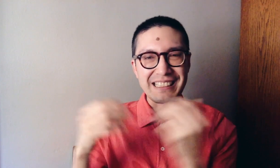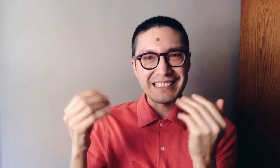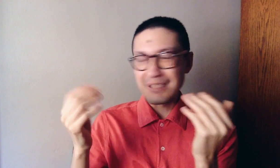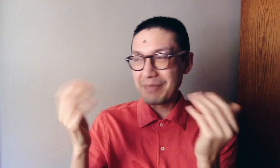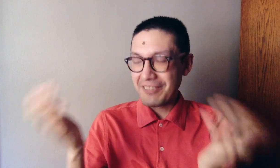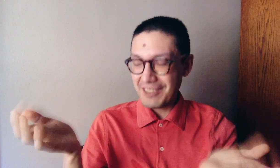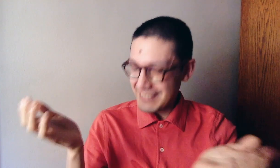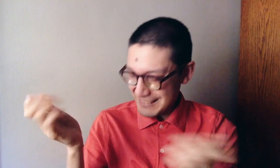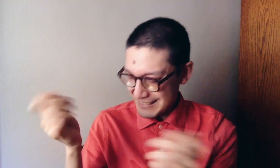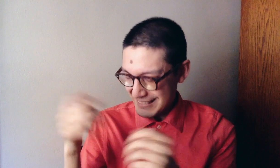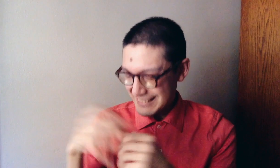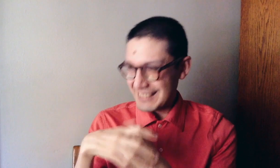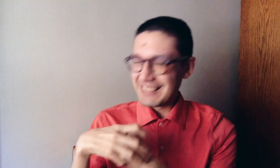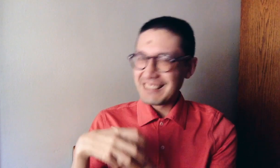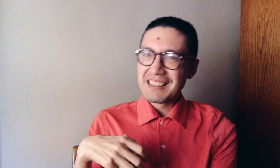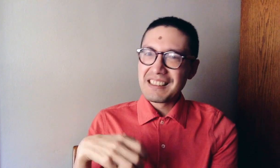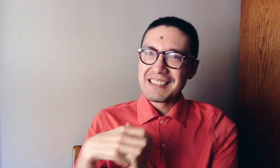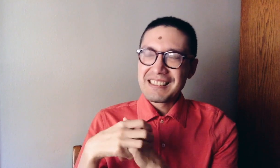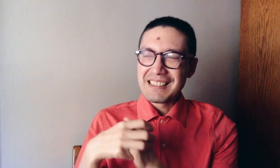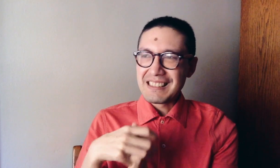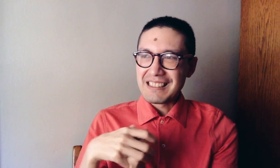another performance. Um,